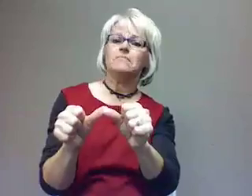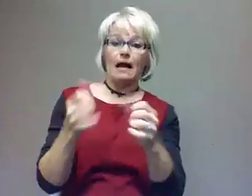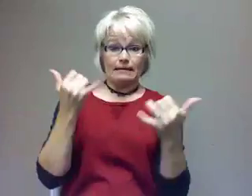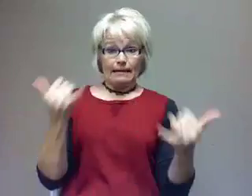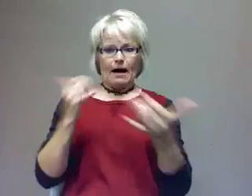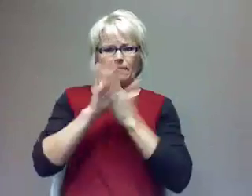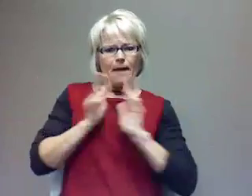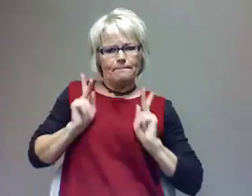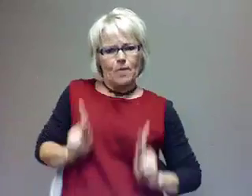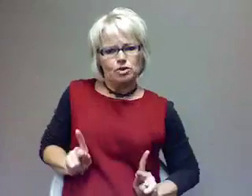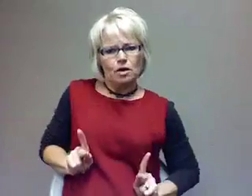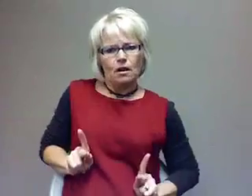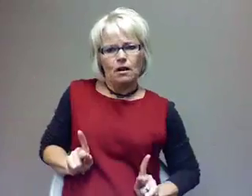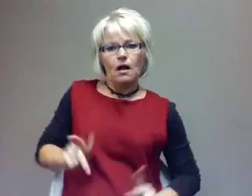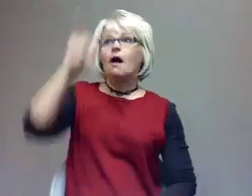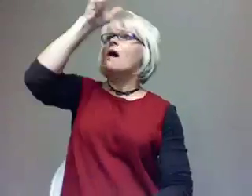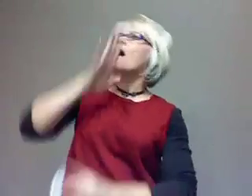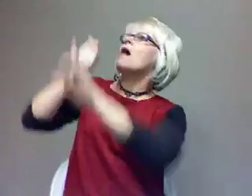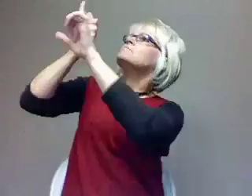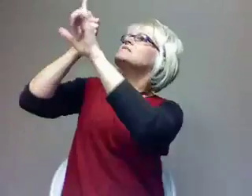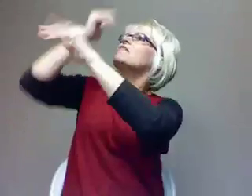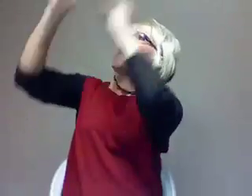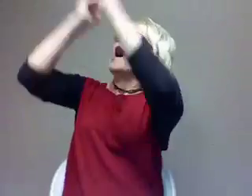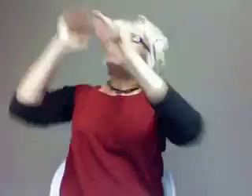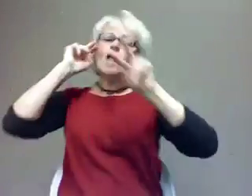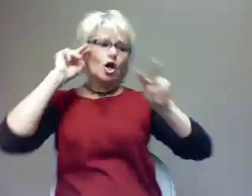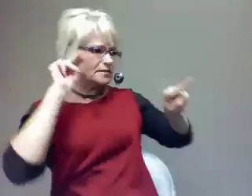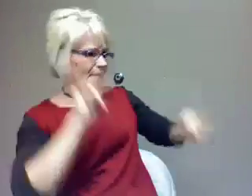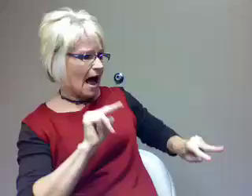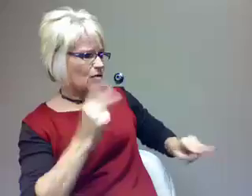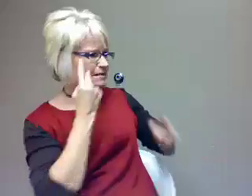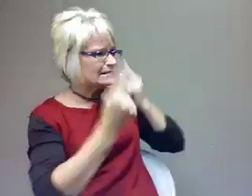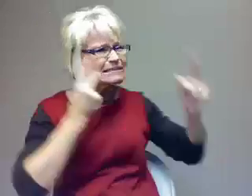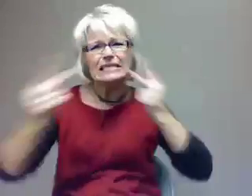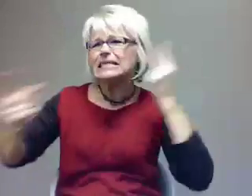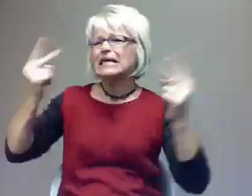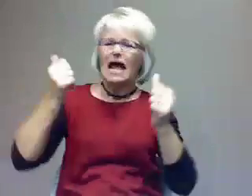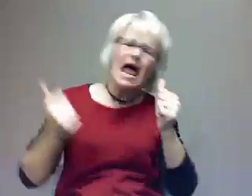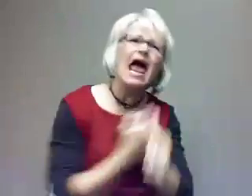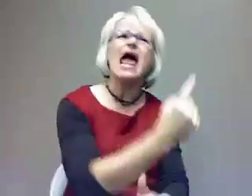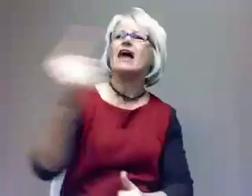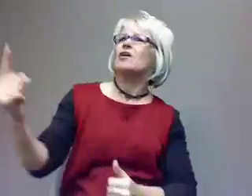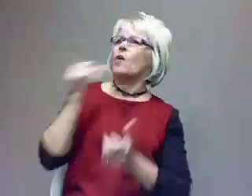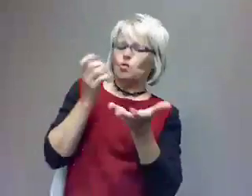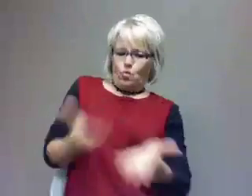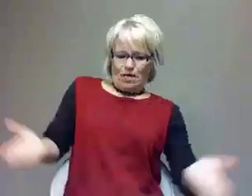Lord looks down and sees all mankind from His dwelling place. He watches all who live on earth. He who